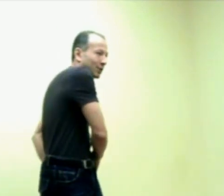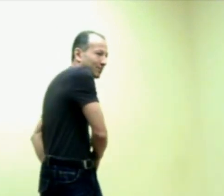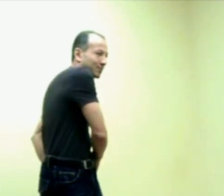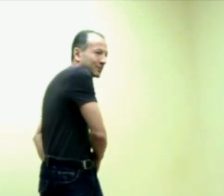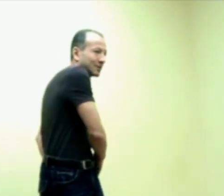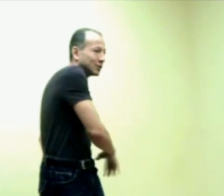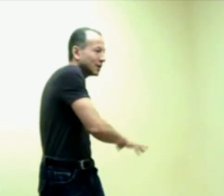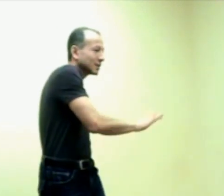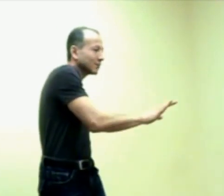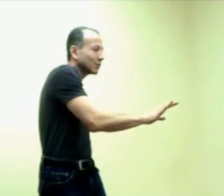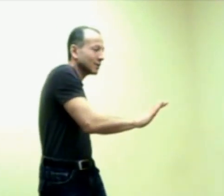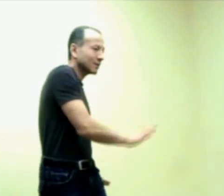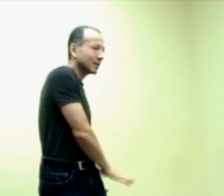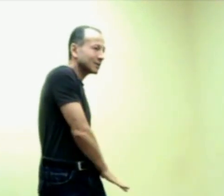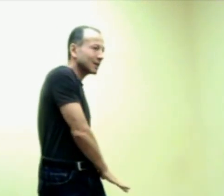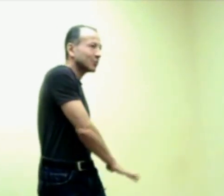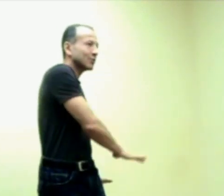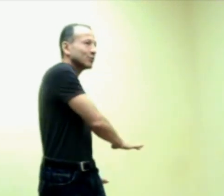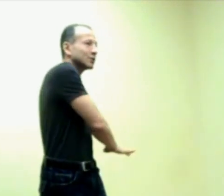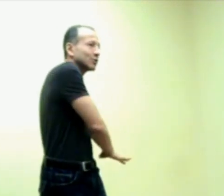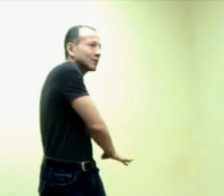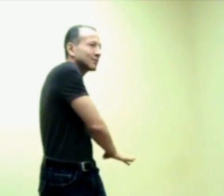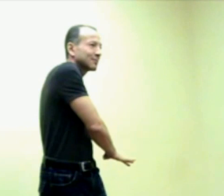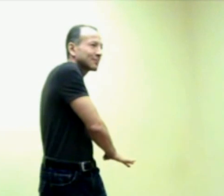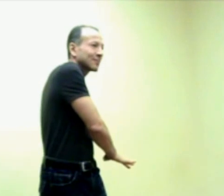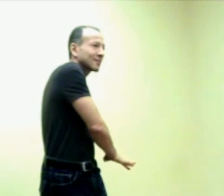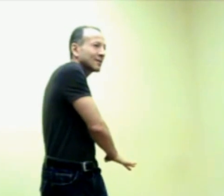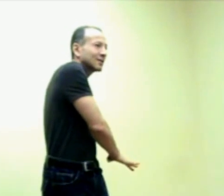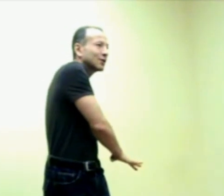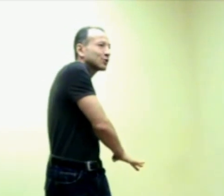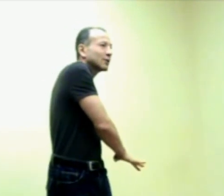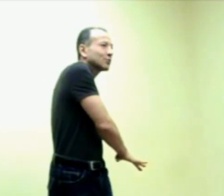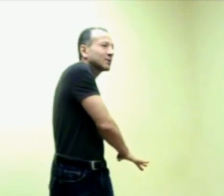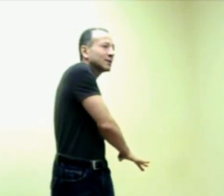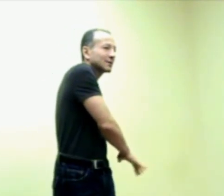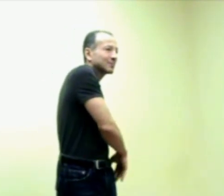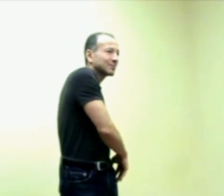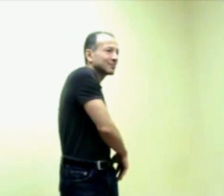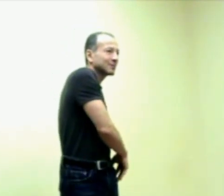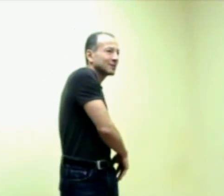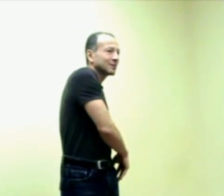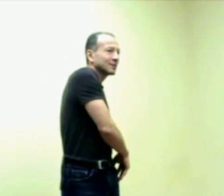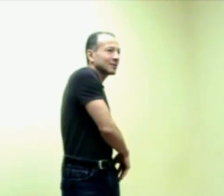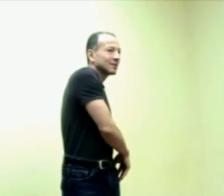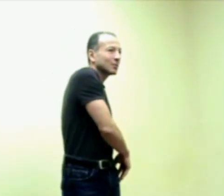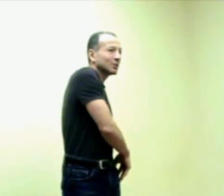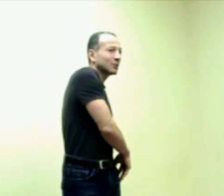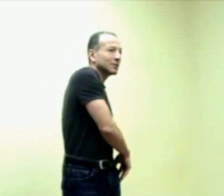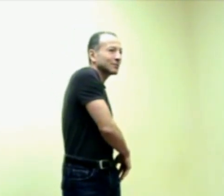body just half body legs down you're just turning and now try to breathe what do you feel